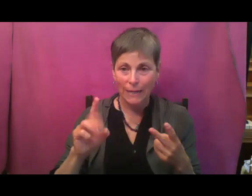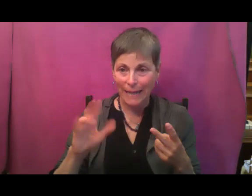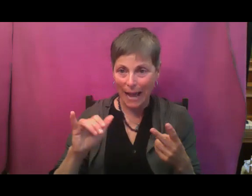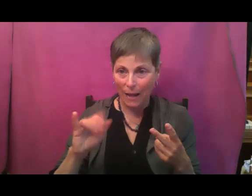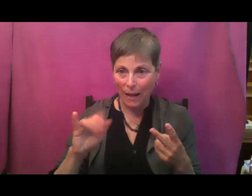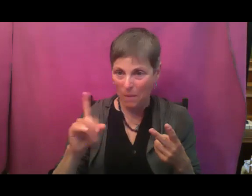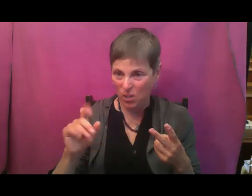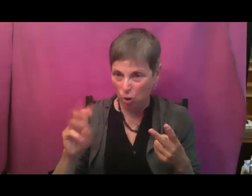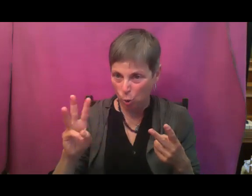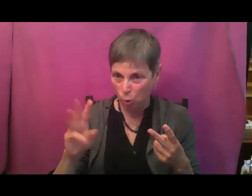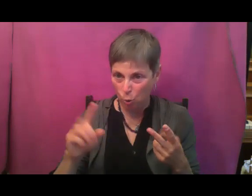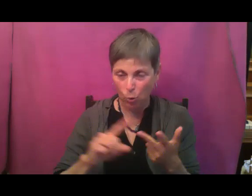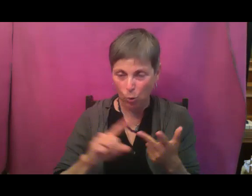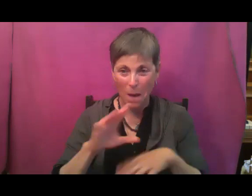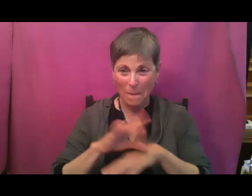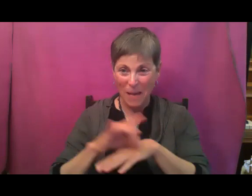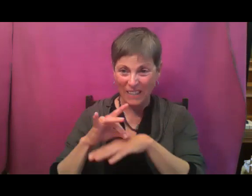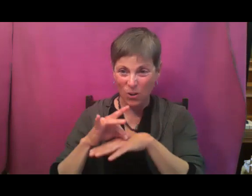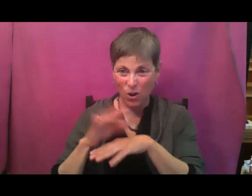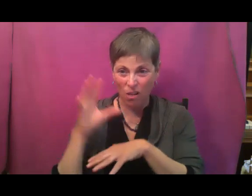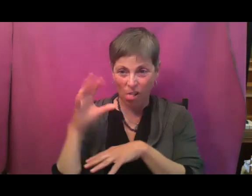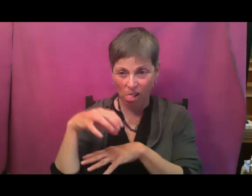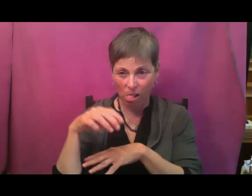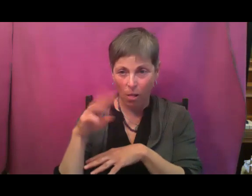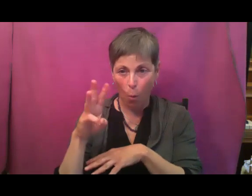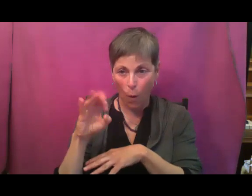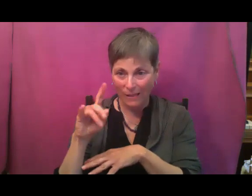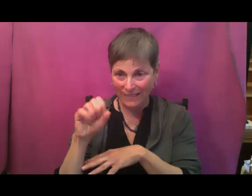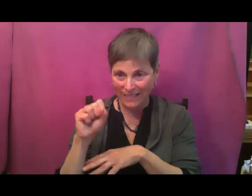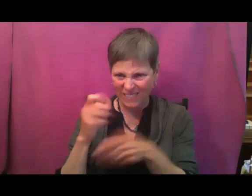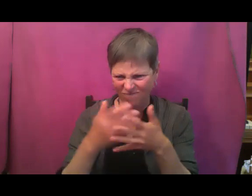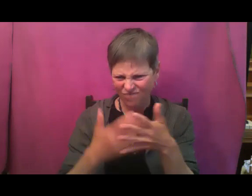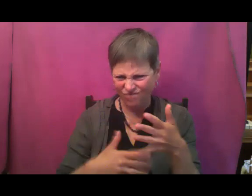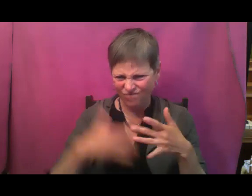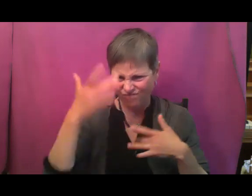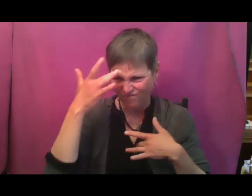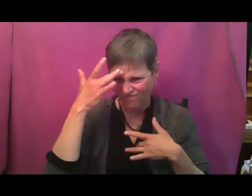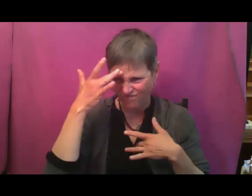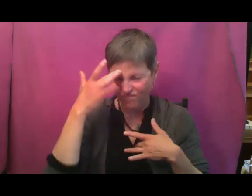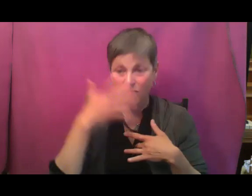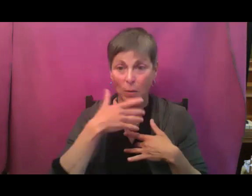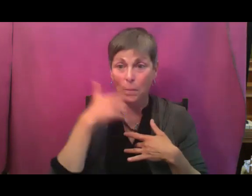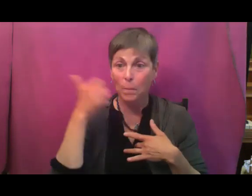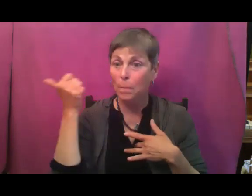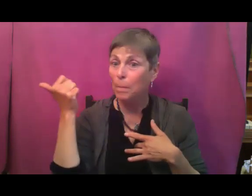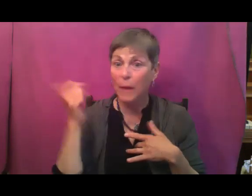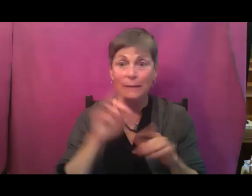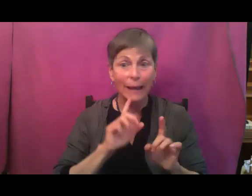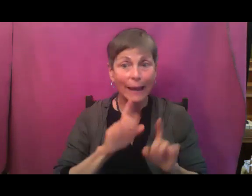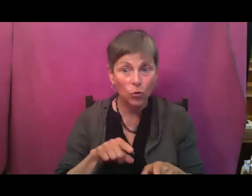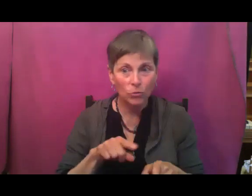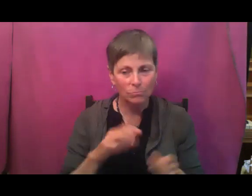mentioned earlier. Um, but the thing is prevention is the best cure without